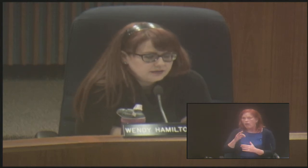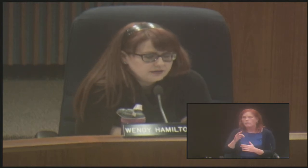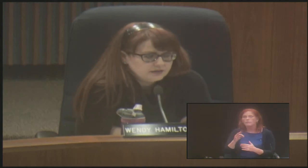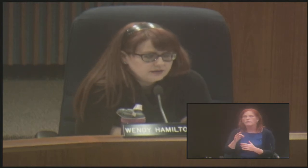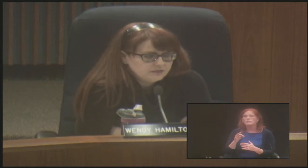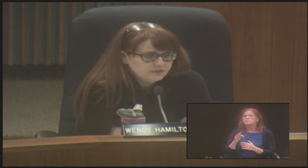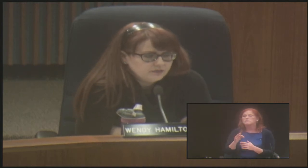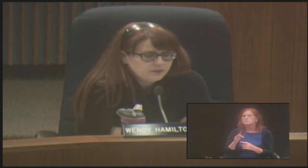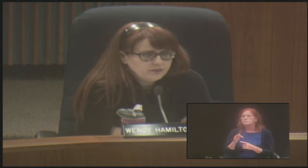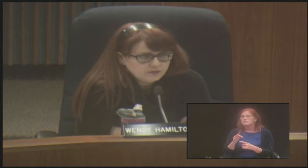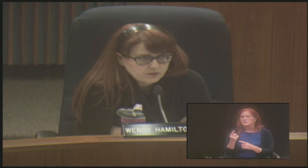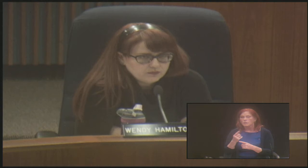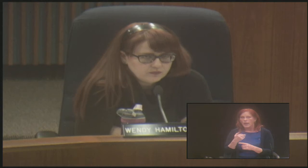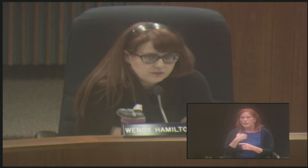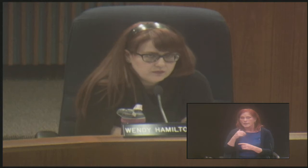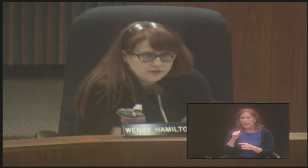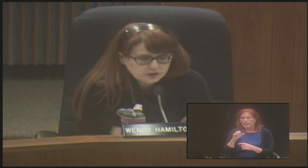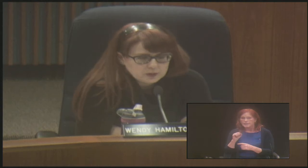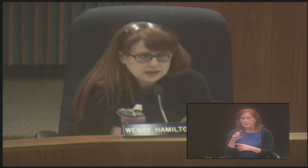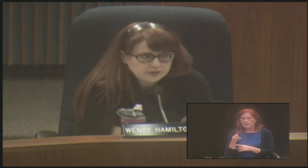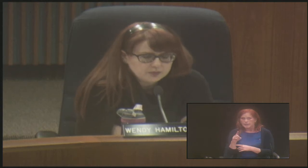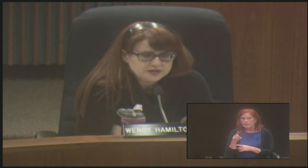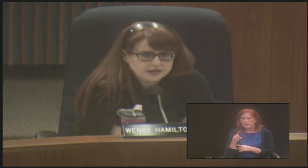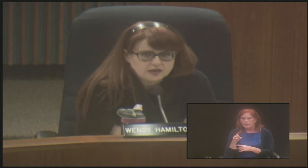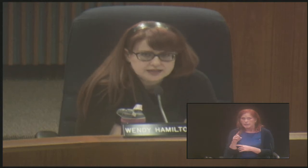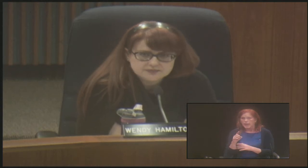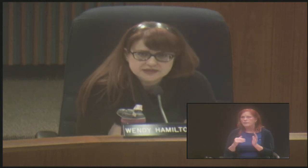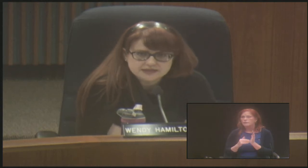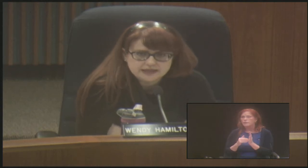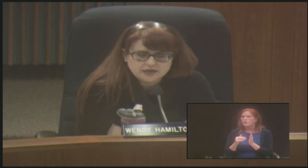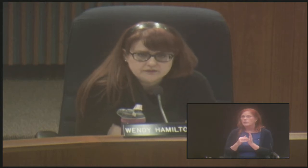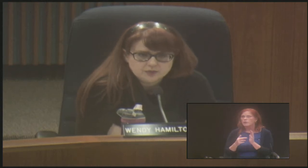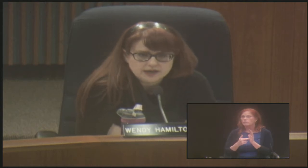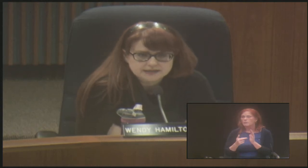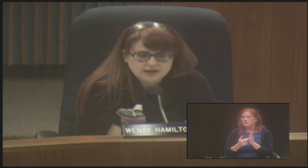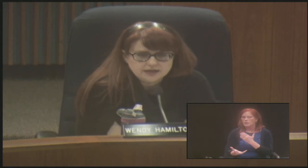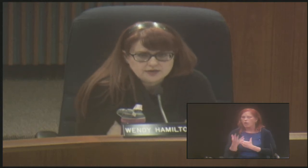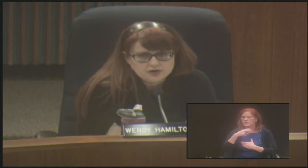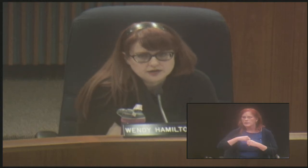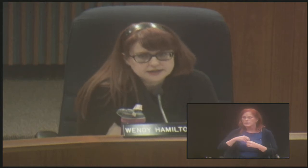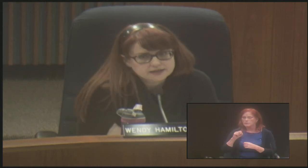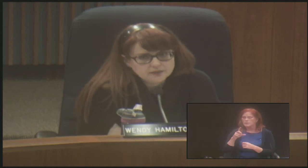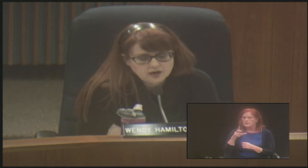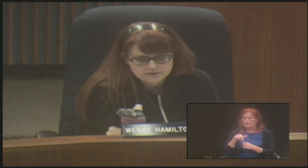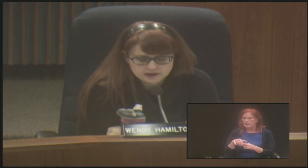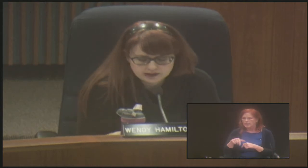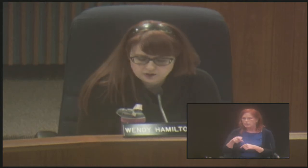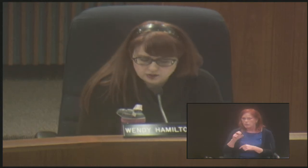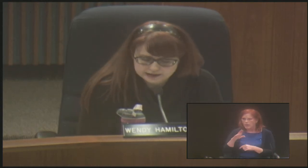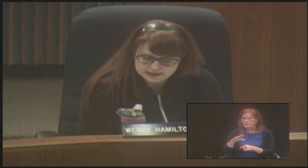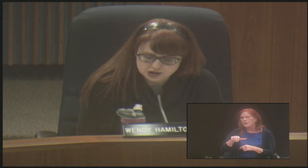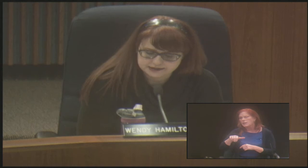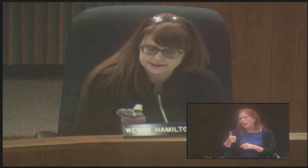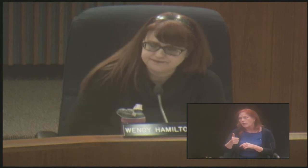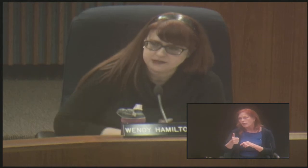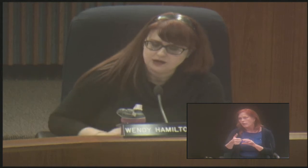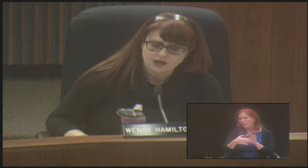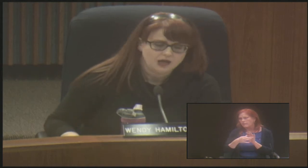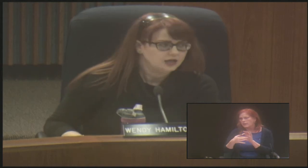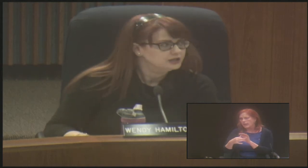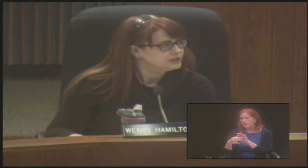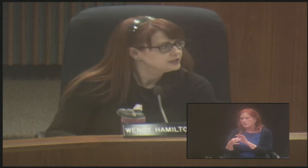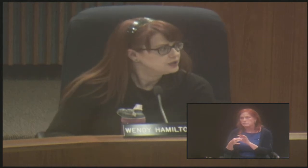frequently represent Autism Society of Nebraska and other autism affiliated organizations.